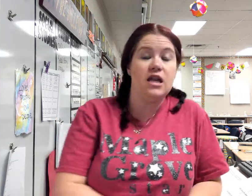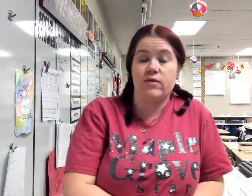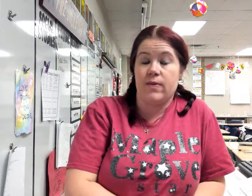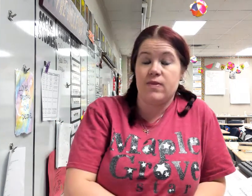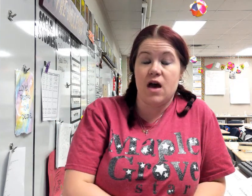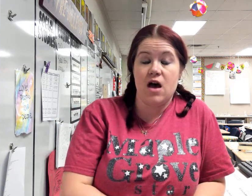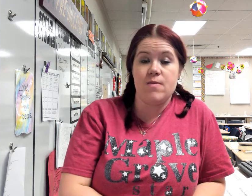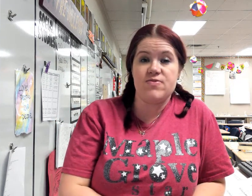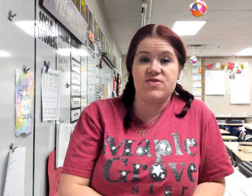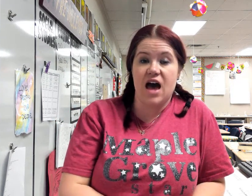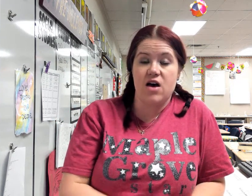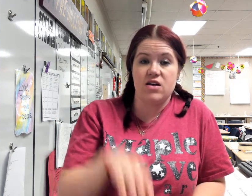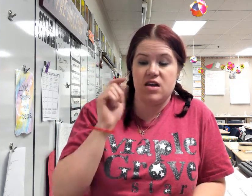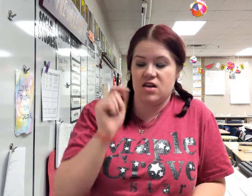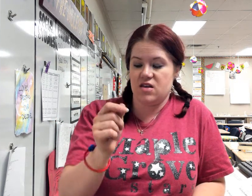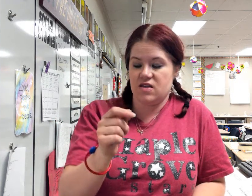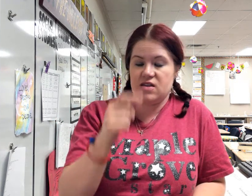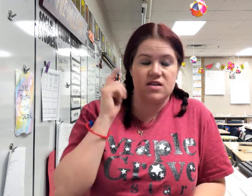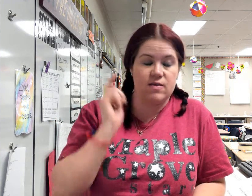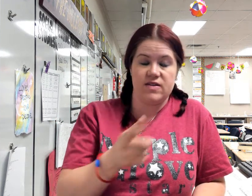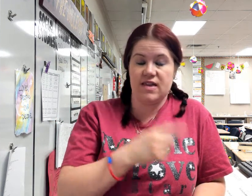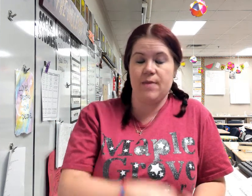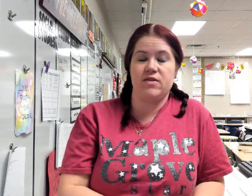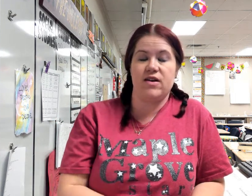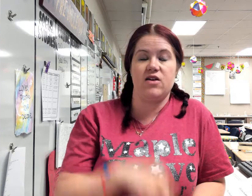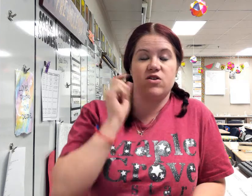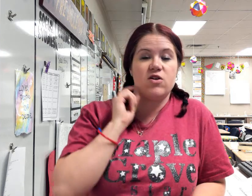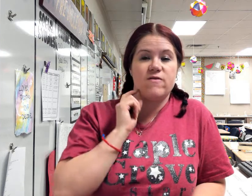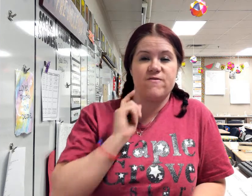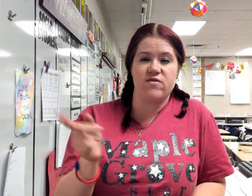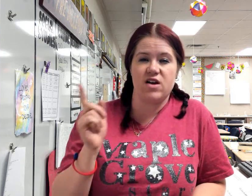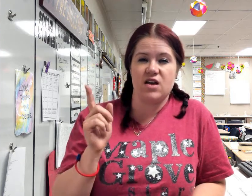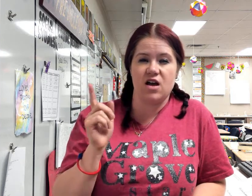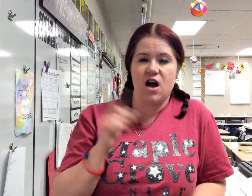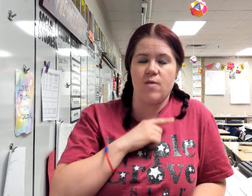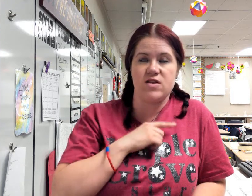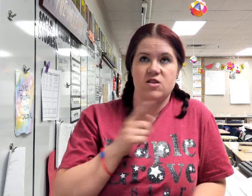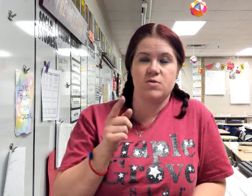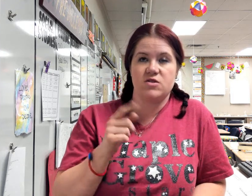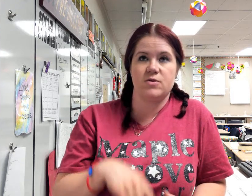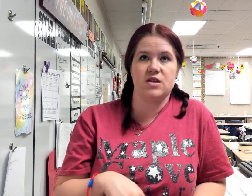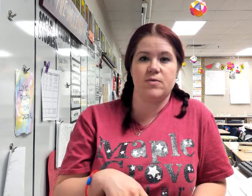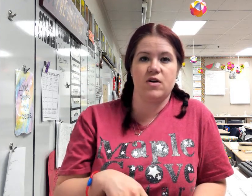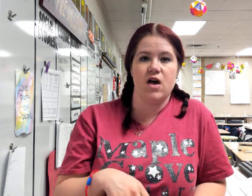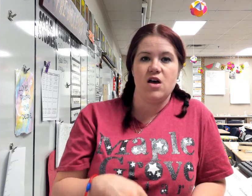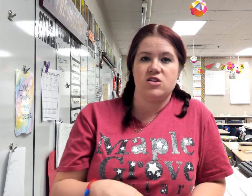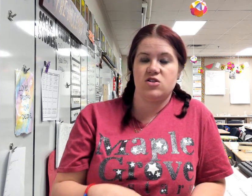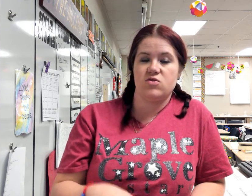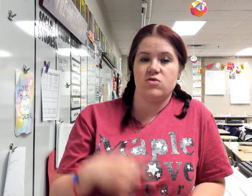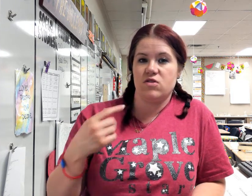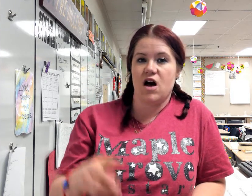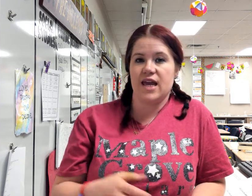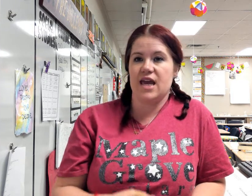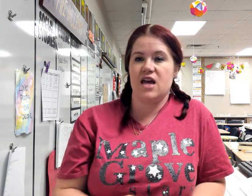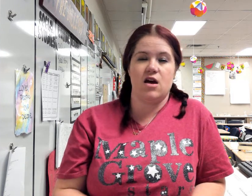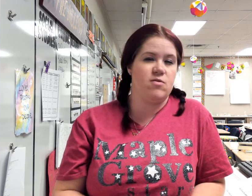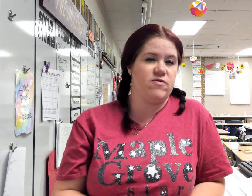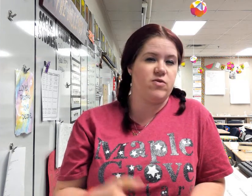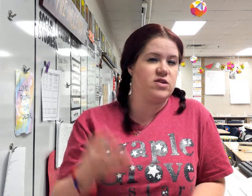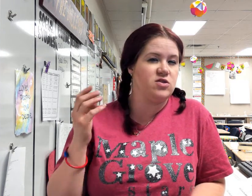Anyway, that is something that's happening right now. You can go to funrun.com. It's super, super simple to log in. If you want to